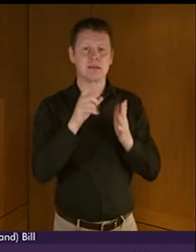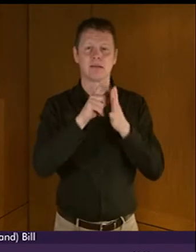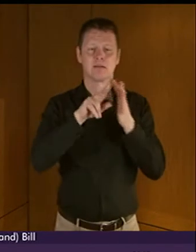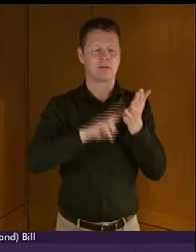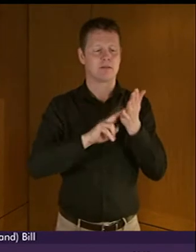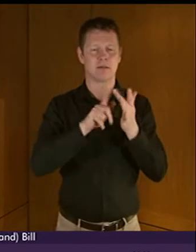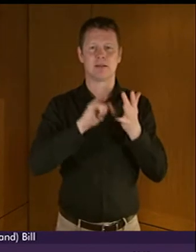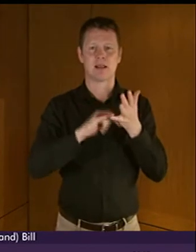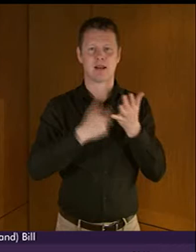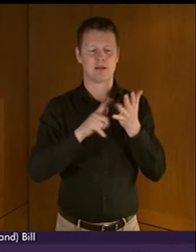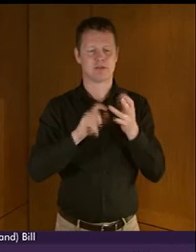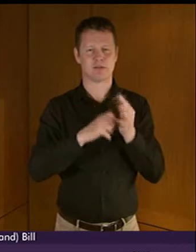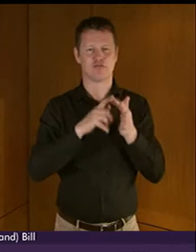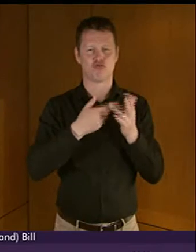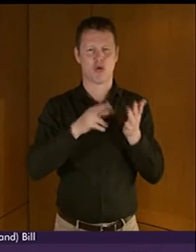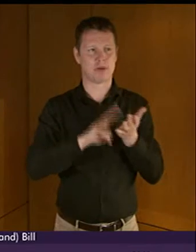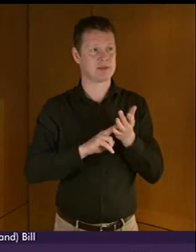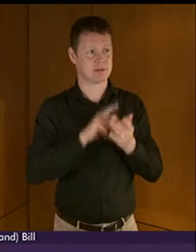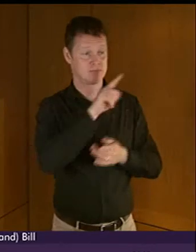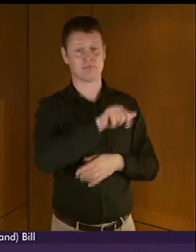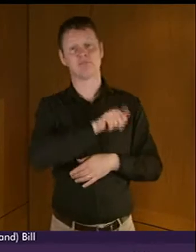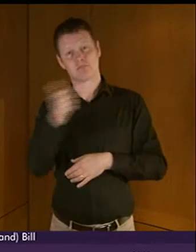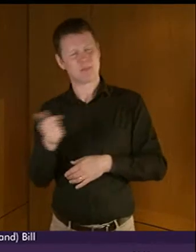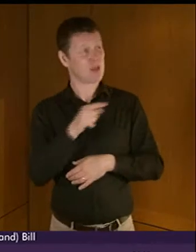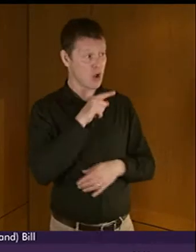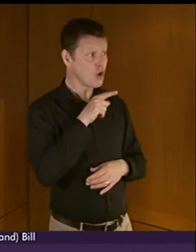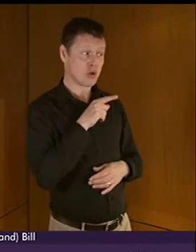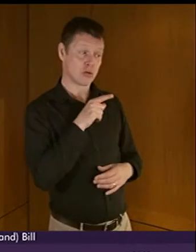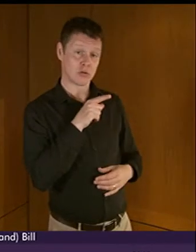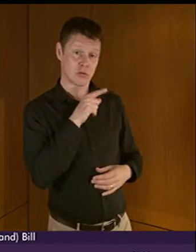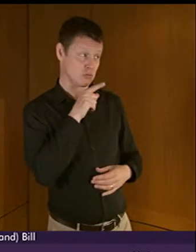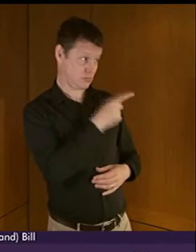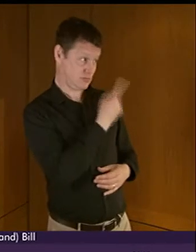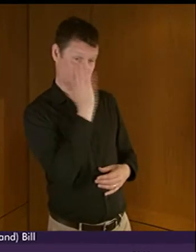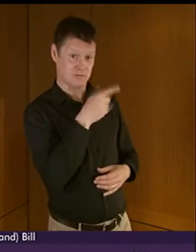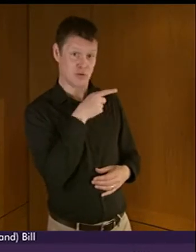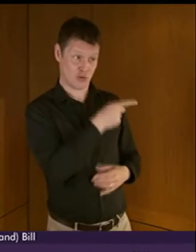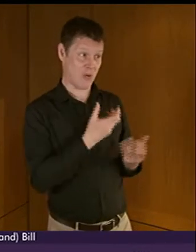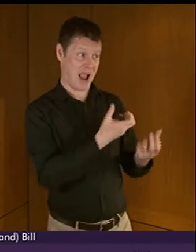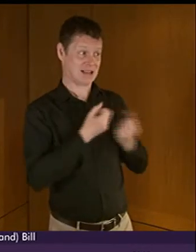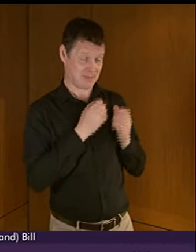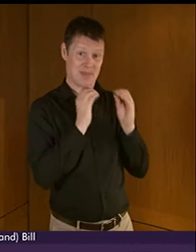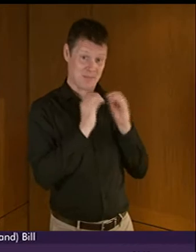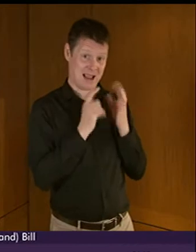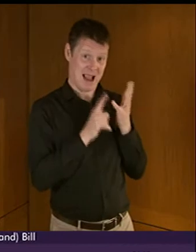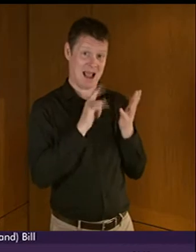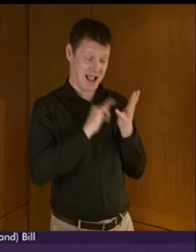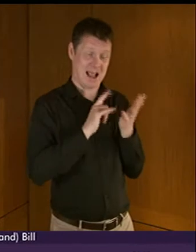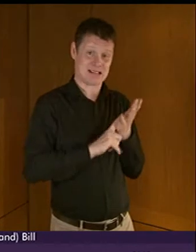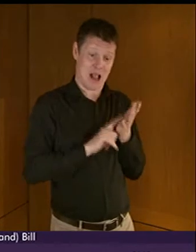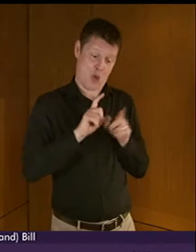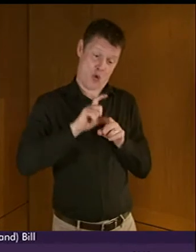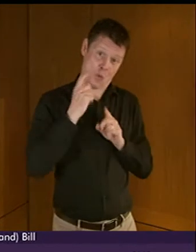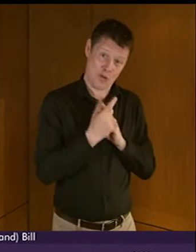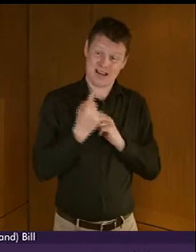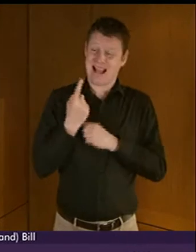accept that the BSL community themselves are suggesting that their language